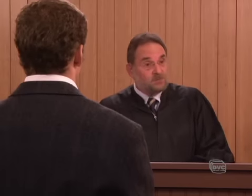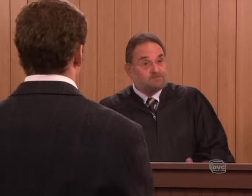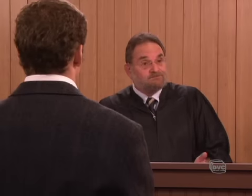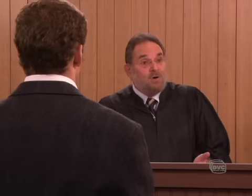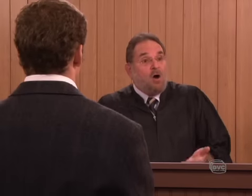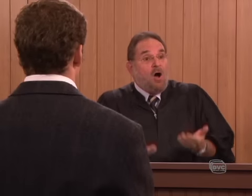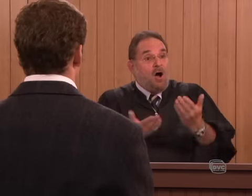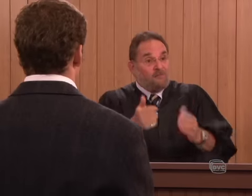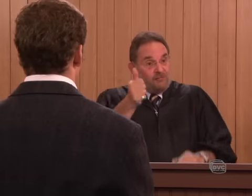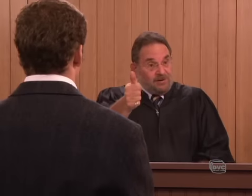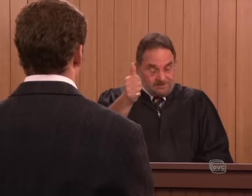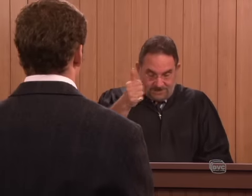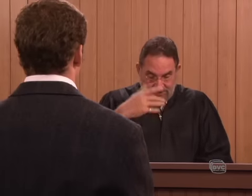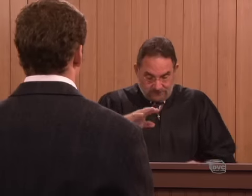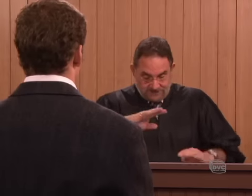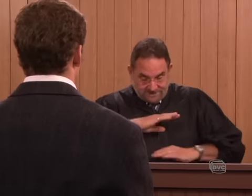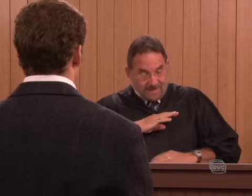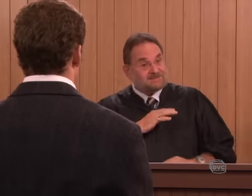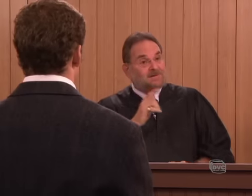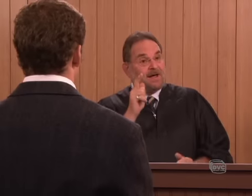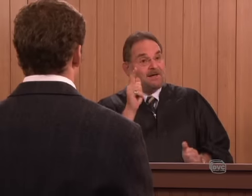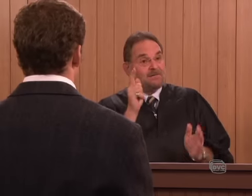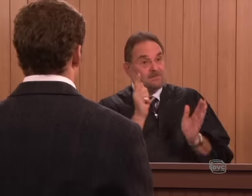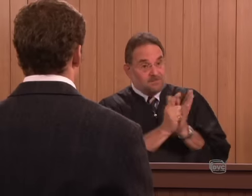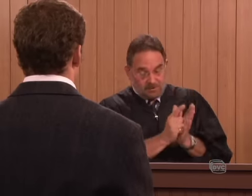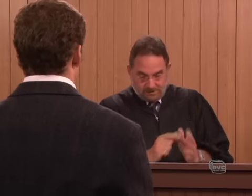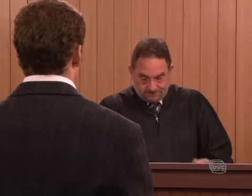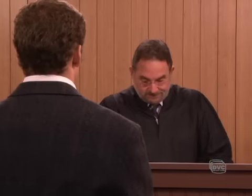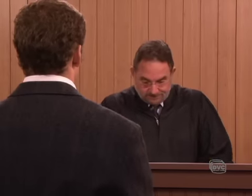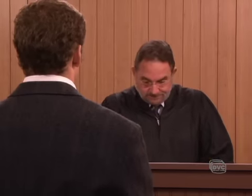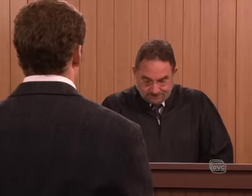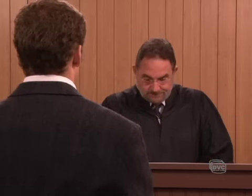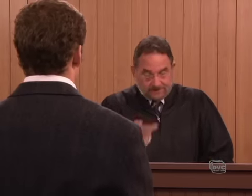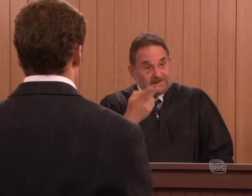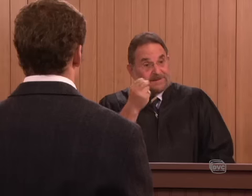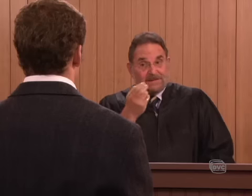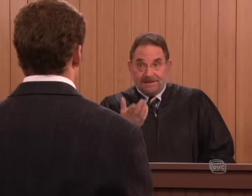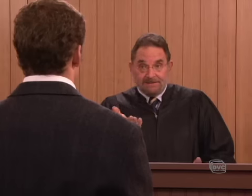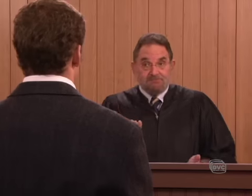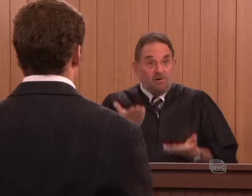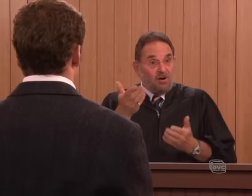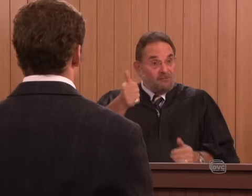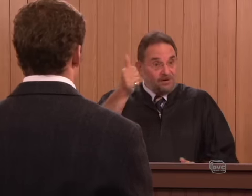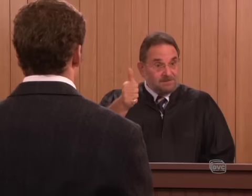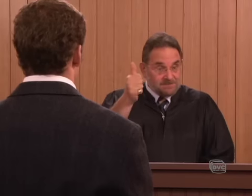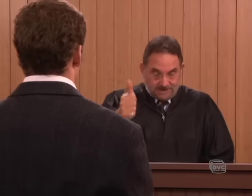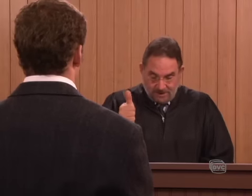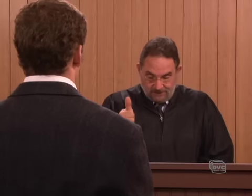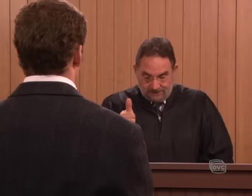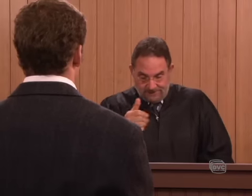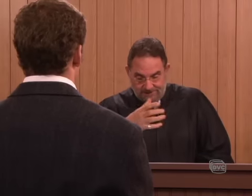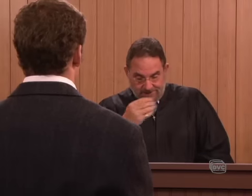willing to offer himself to satisfy the law. He offered himself